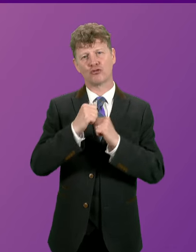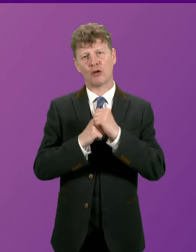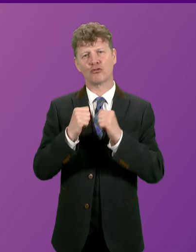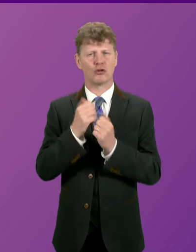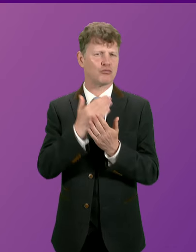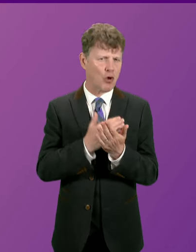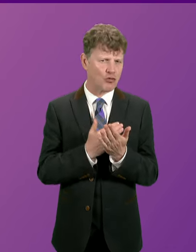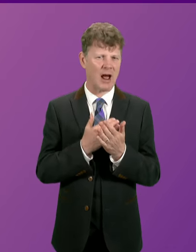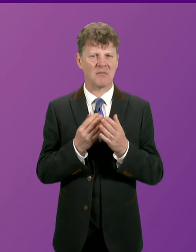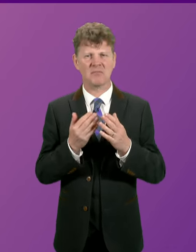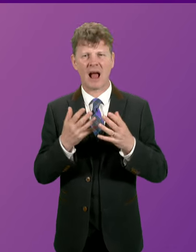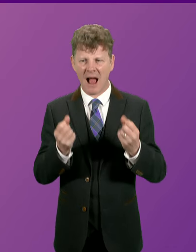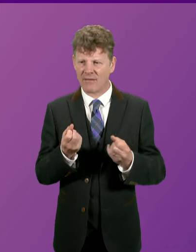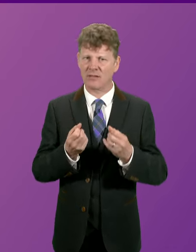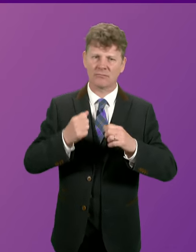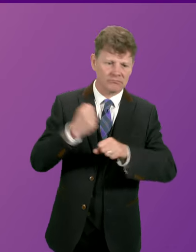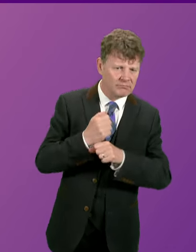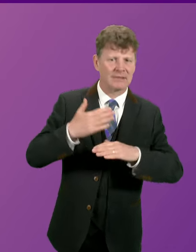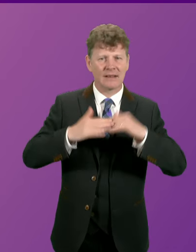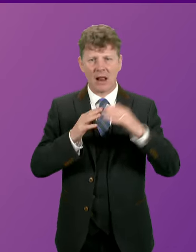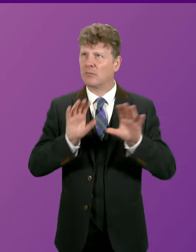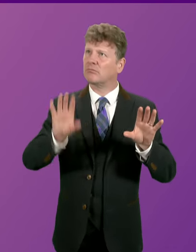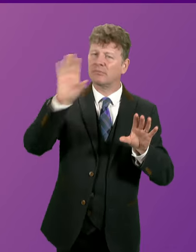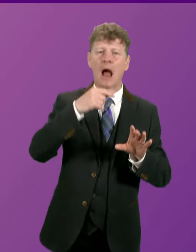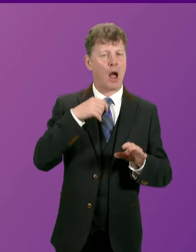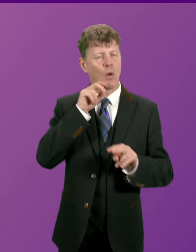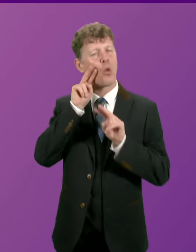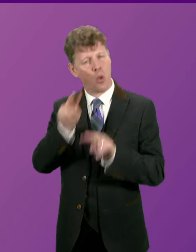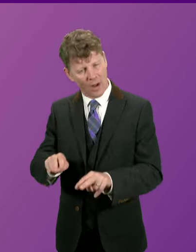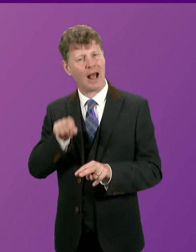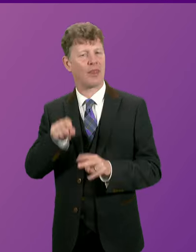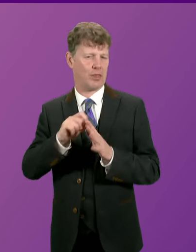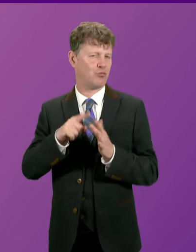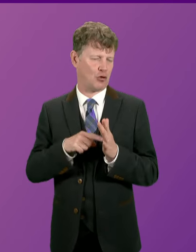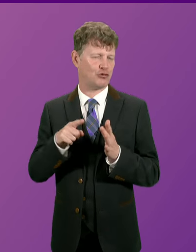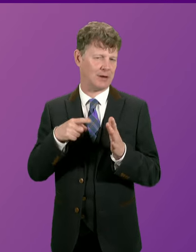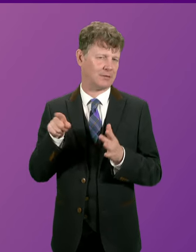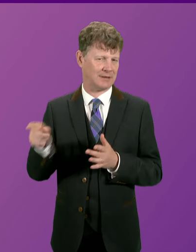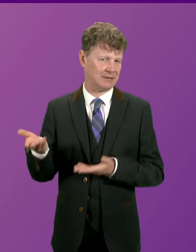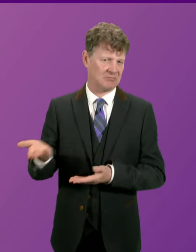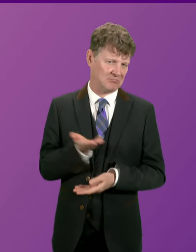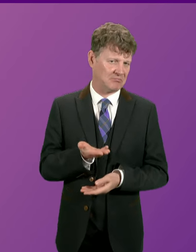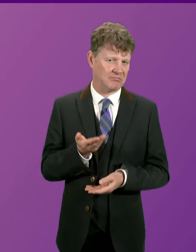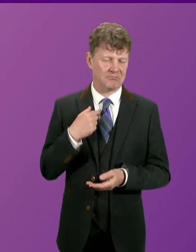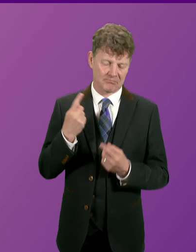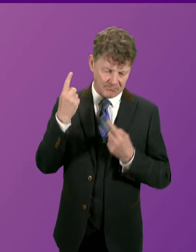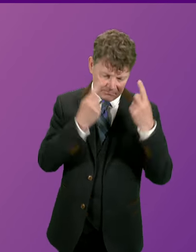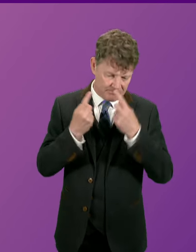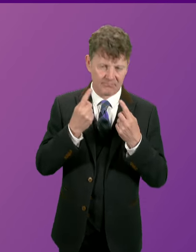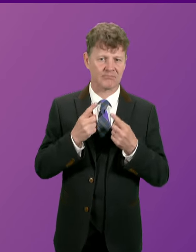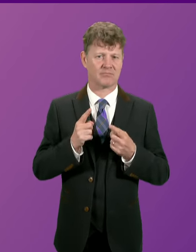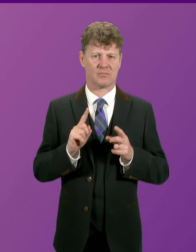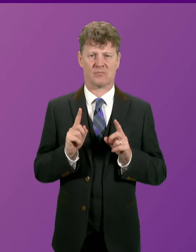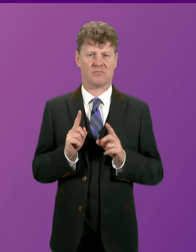forward developments around the country. I'll look at the particular project that Mr Kerr has put to me and consider the position